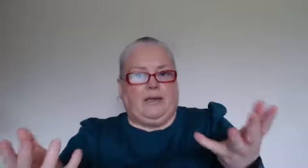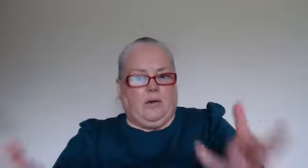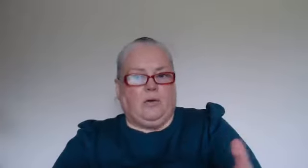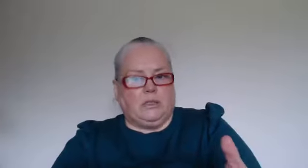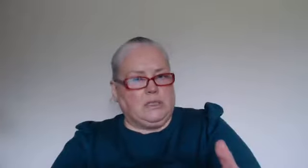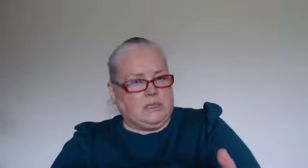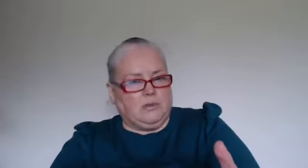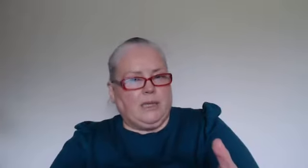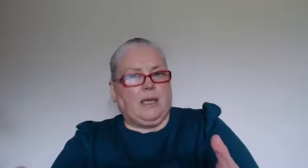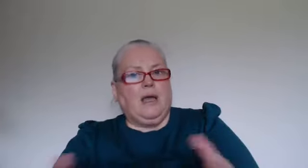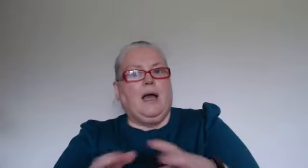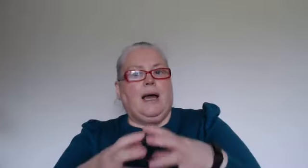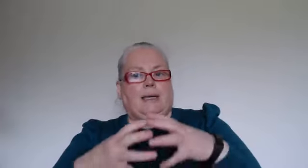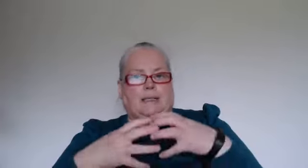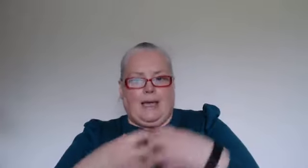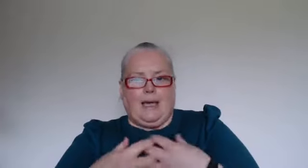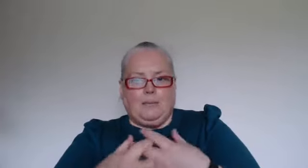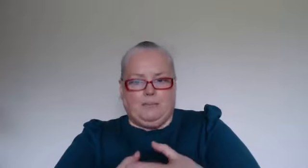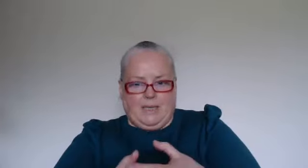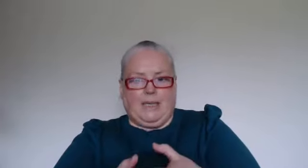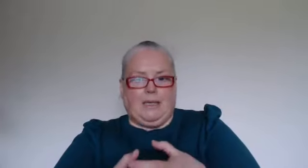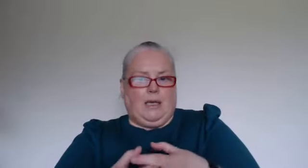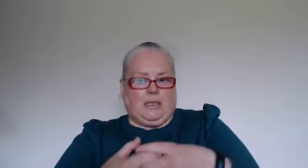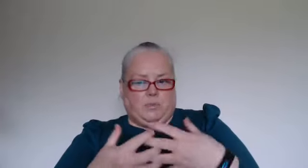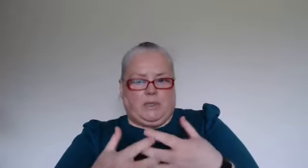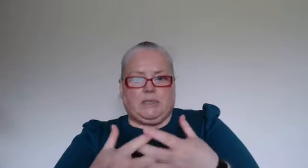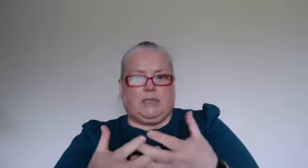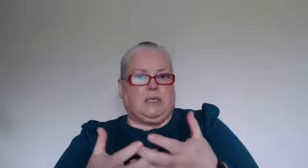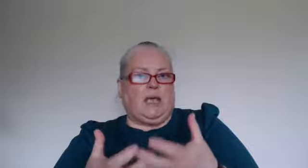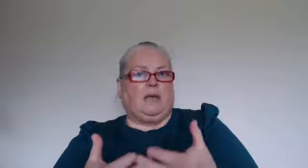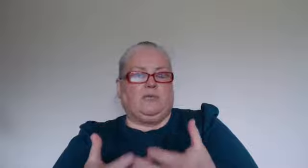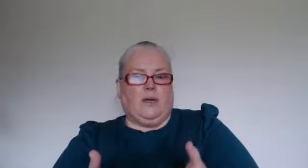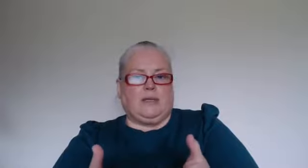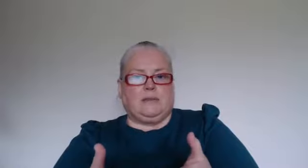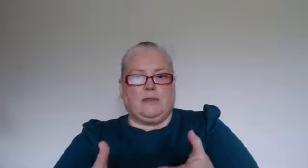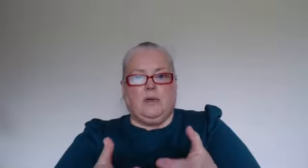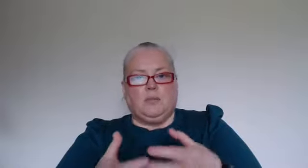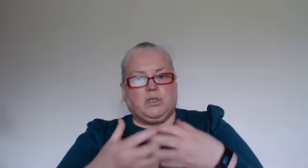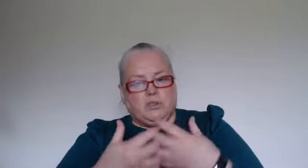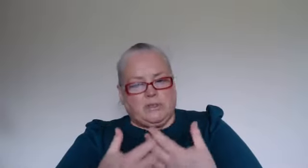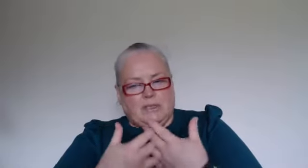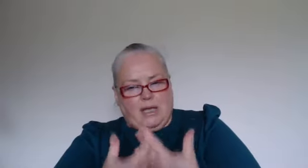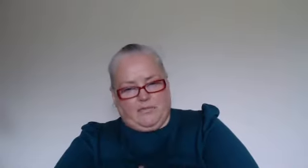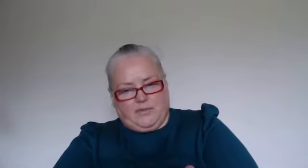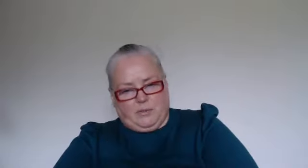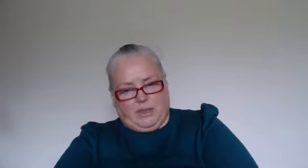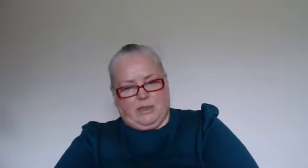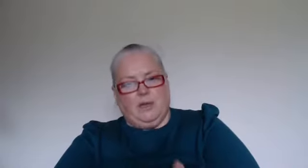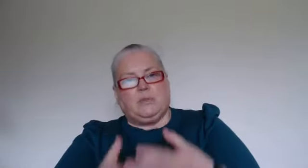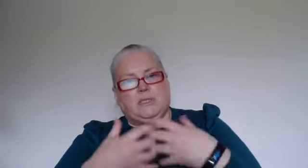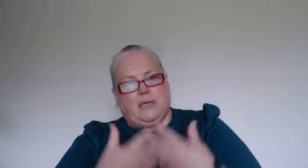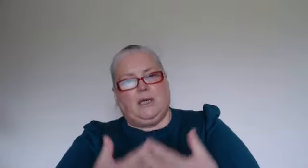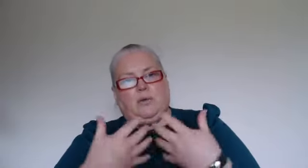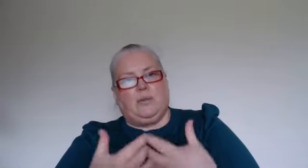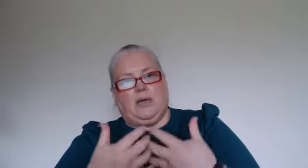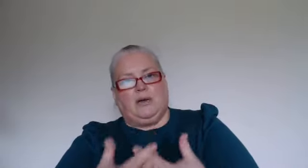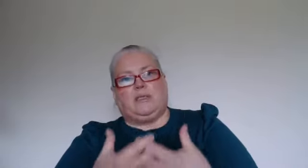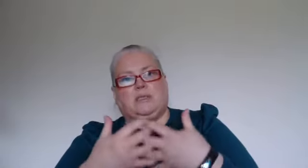all consuming and it can be expressed in negative ways but it doesn't have to be particularly when we learn to